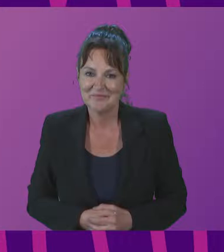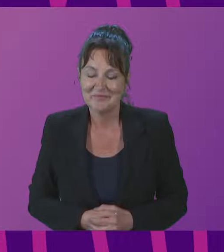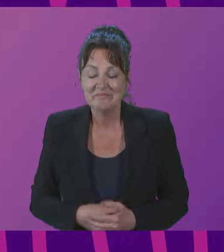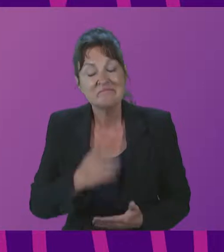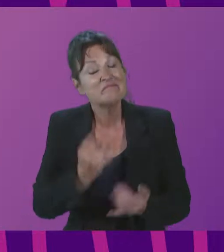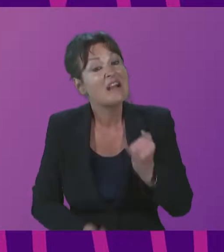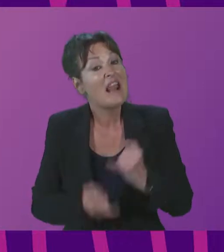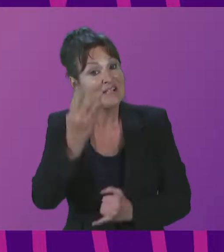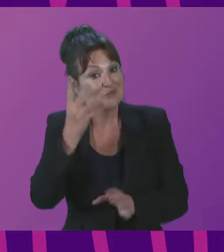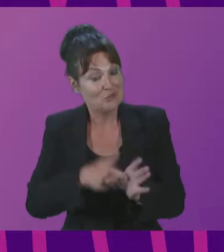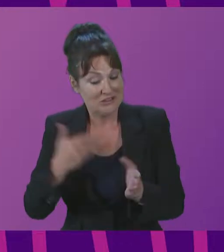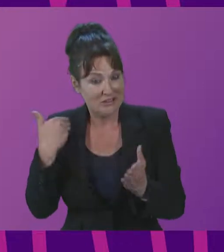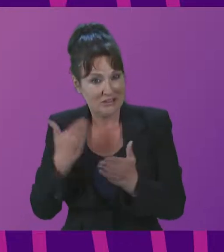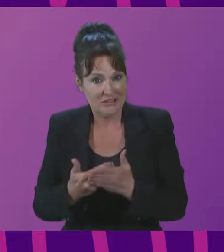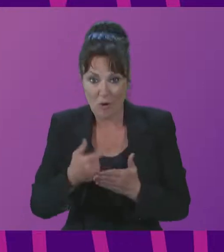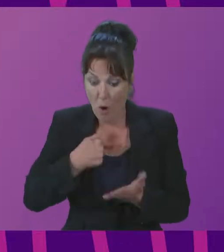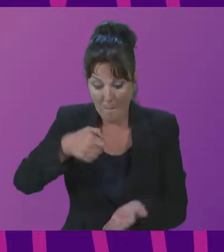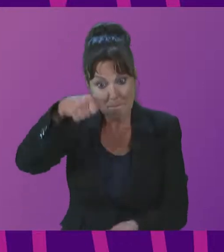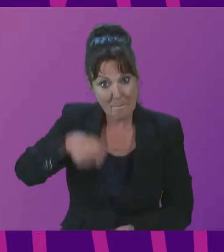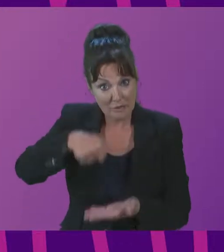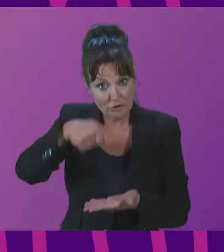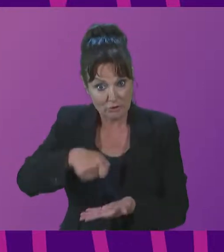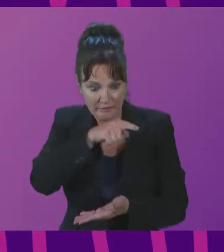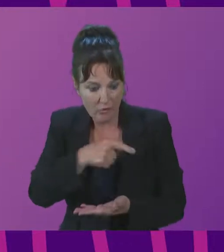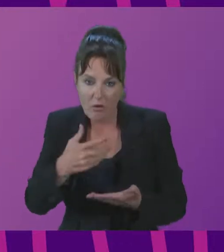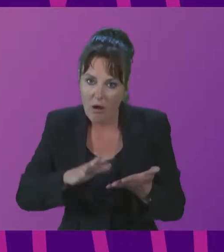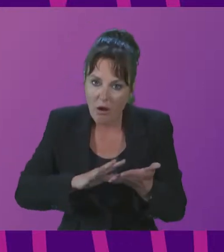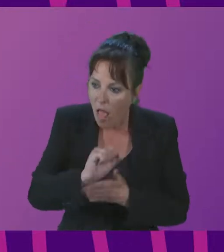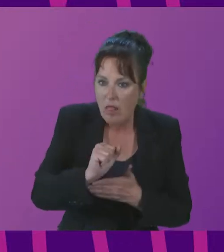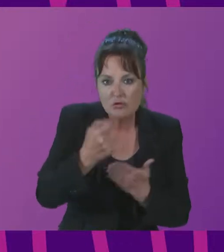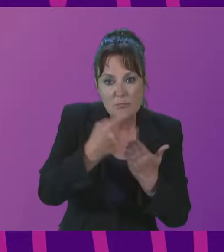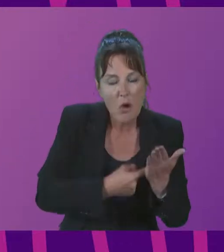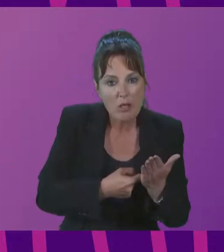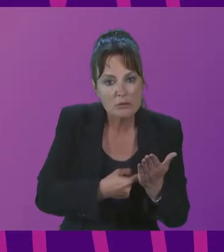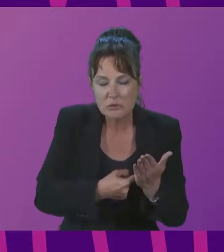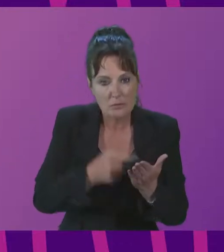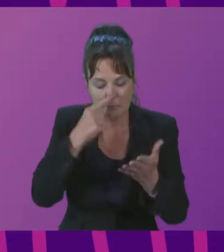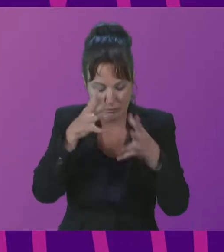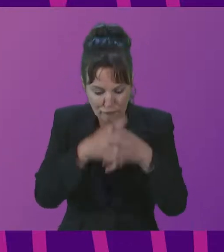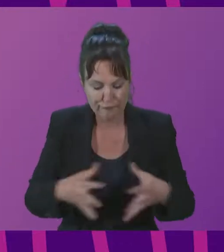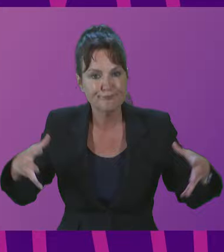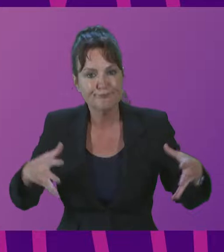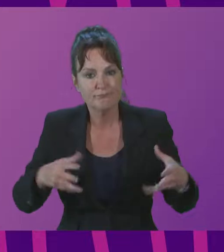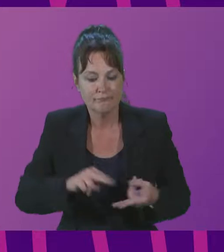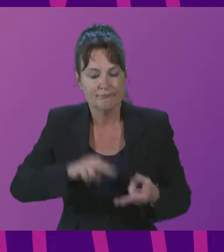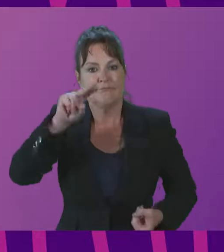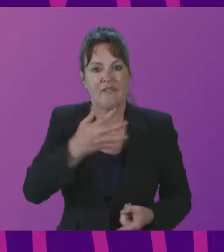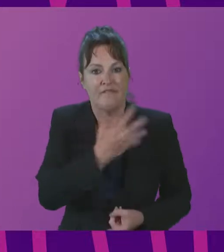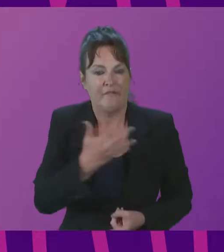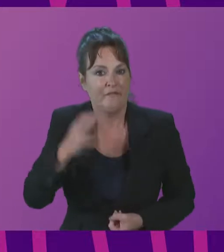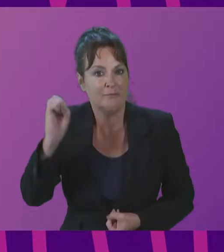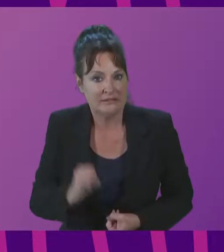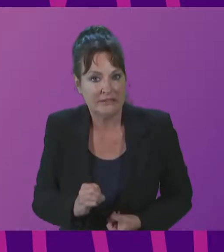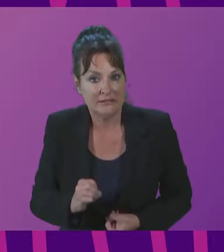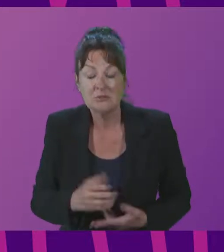four years, we expanded the budget for cultural policies in 55% at the state level